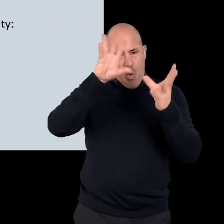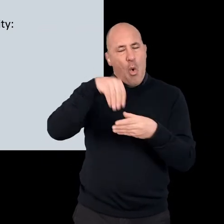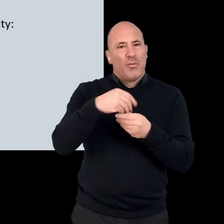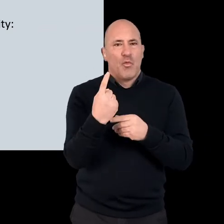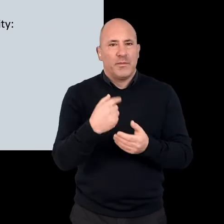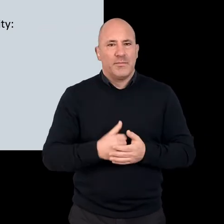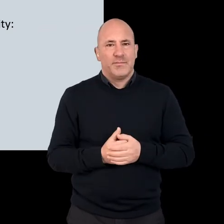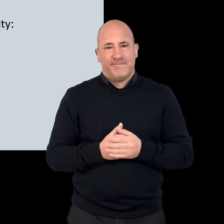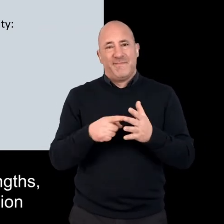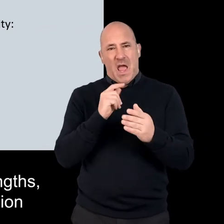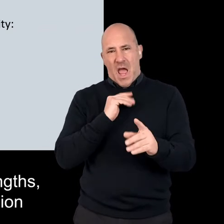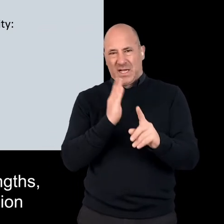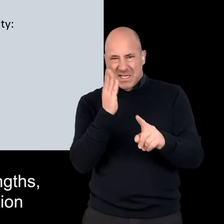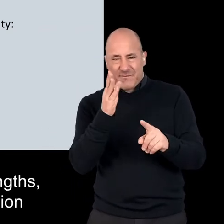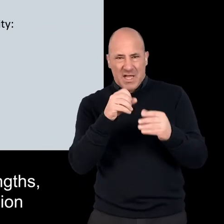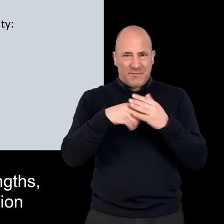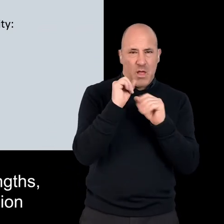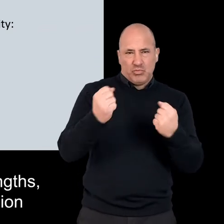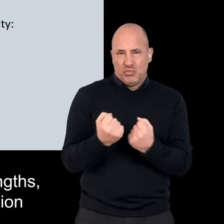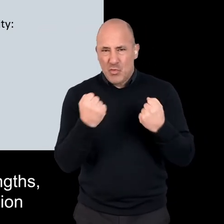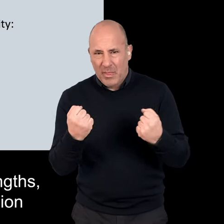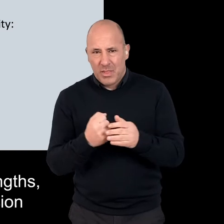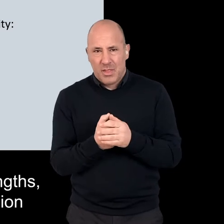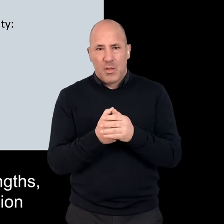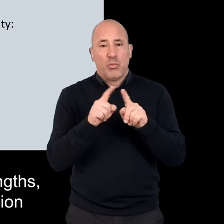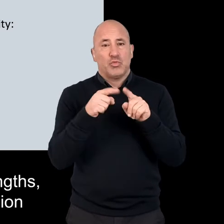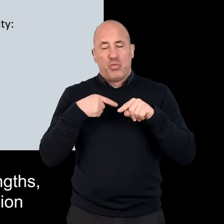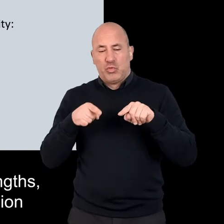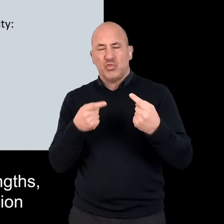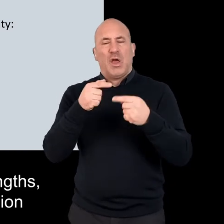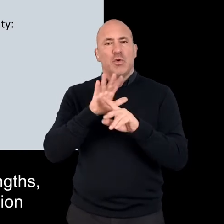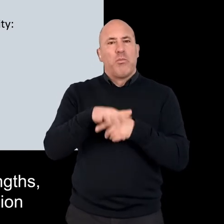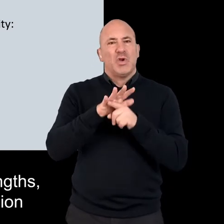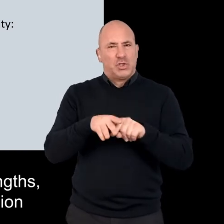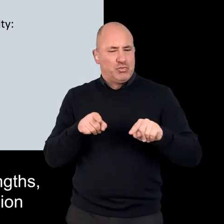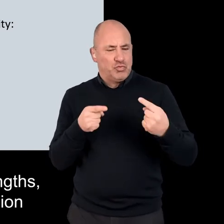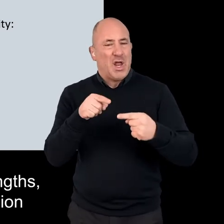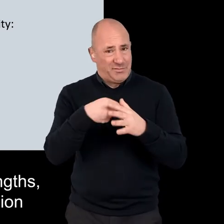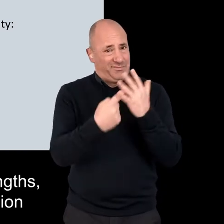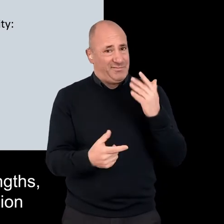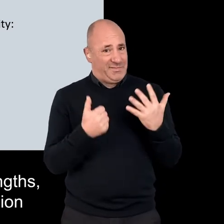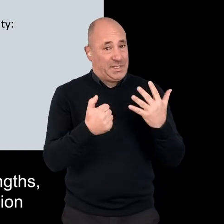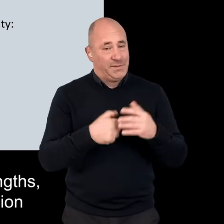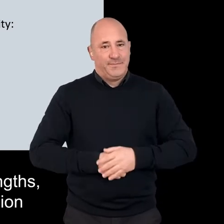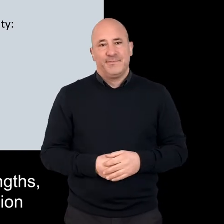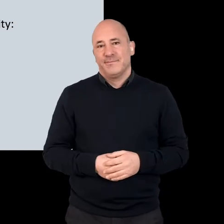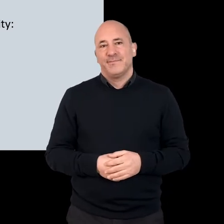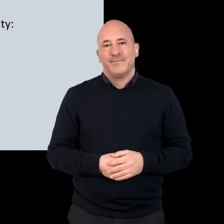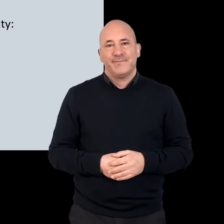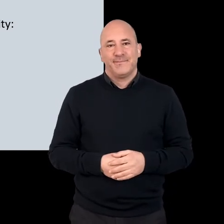holistically and identifying and developing strengths, as well as challenging oppression.